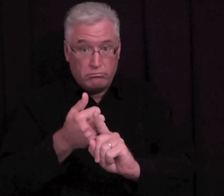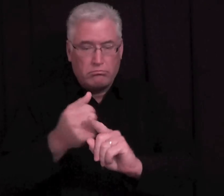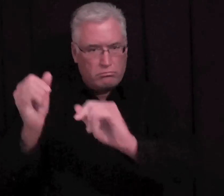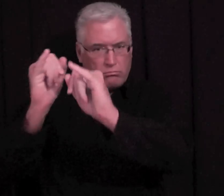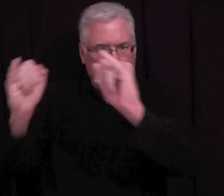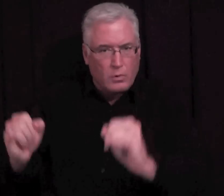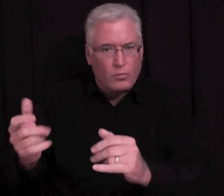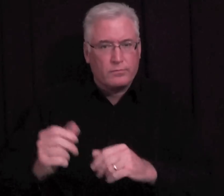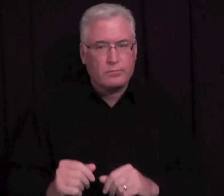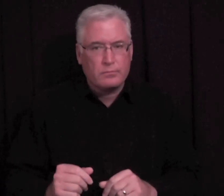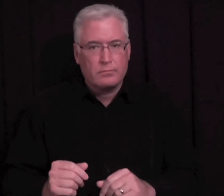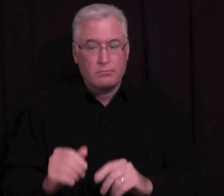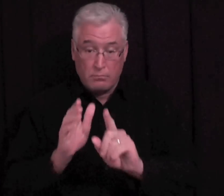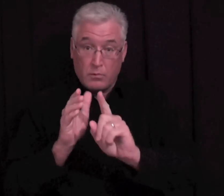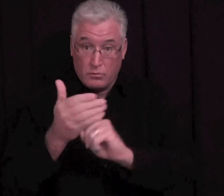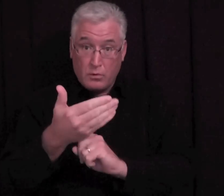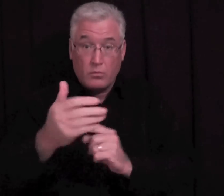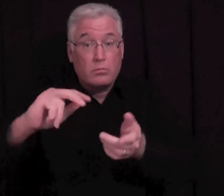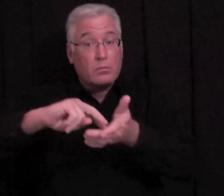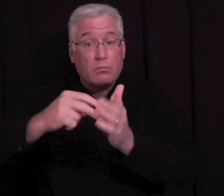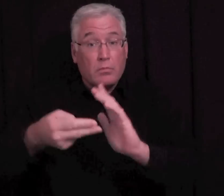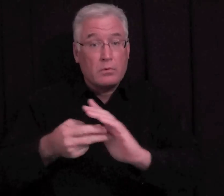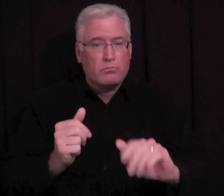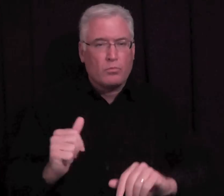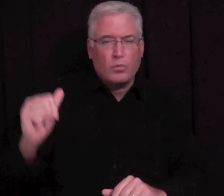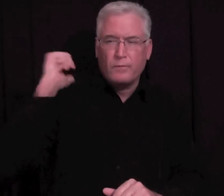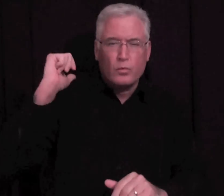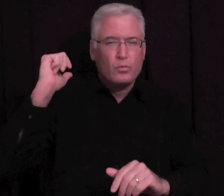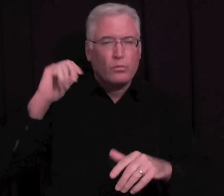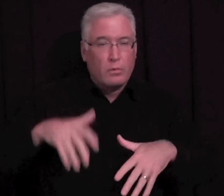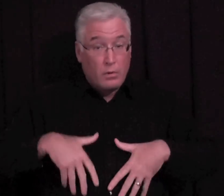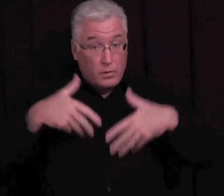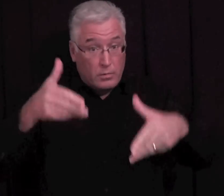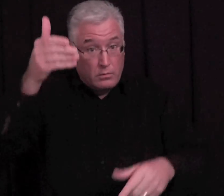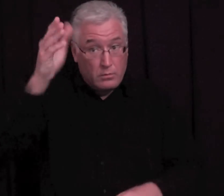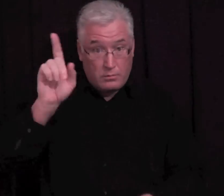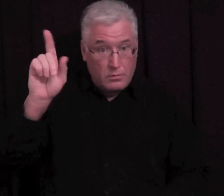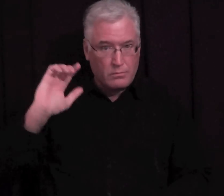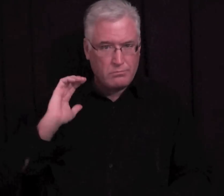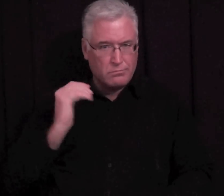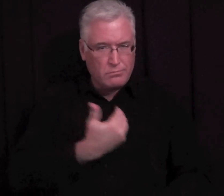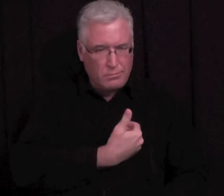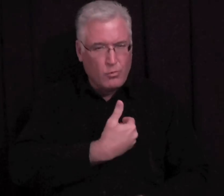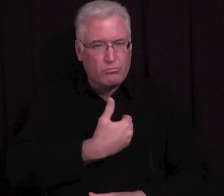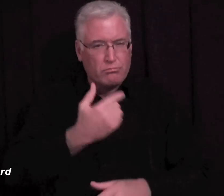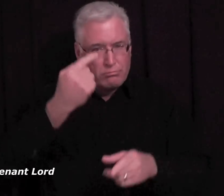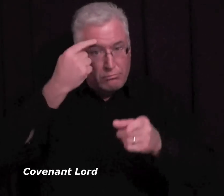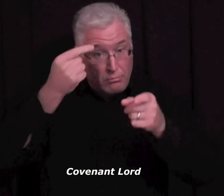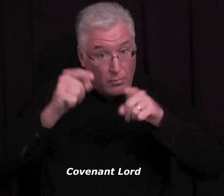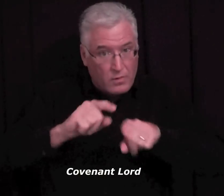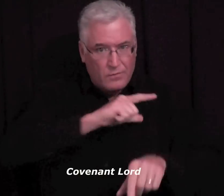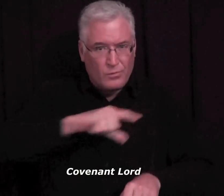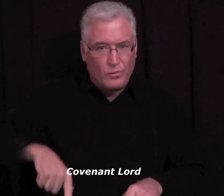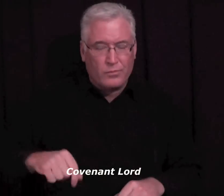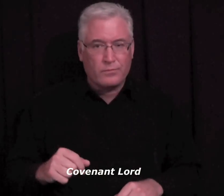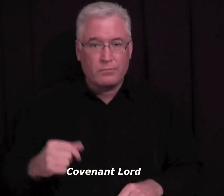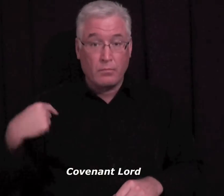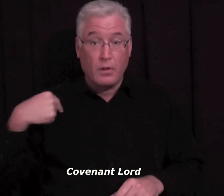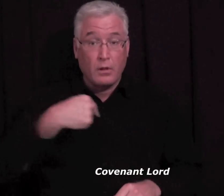Adultery itself, it is idolatry. And adultery means that, you know, you're refusing to acknowledge